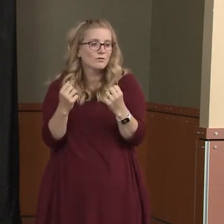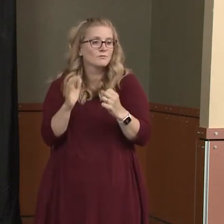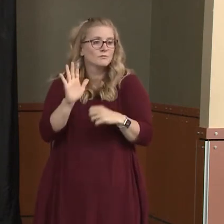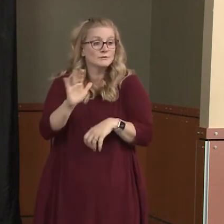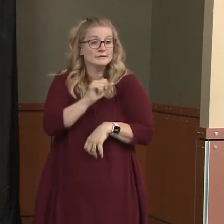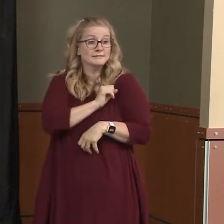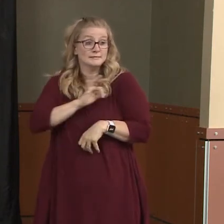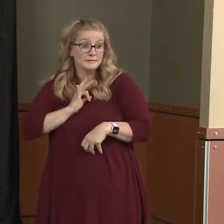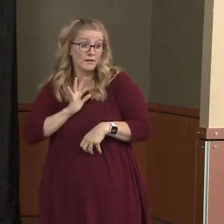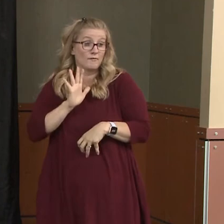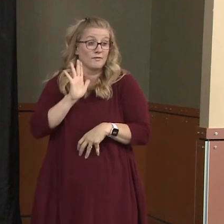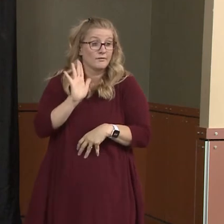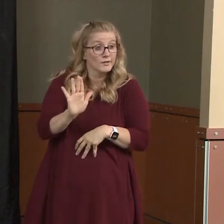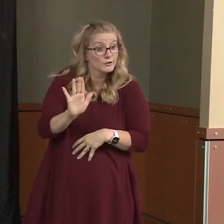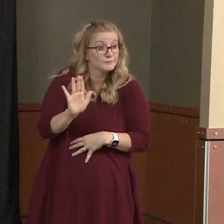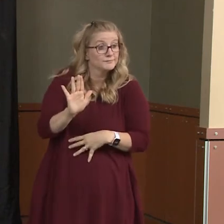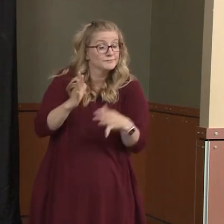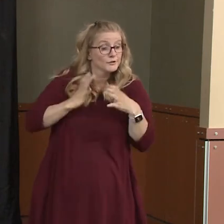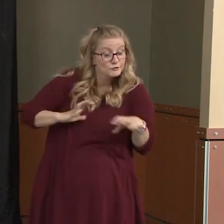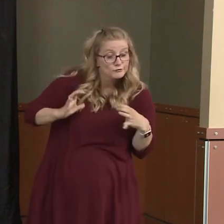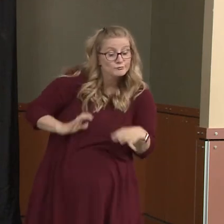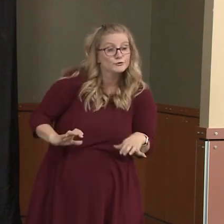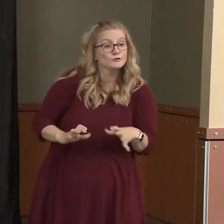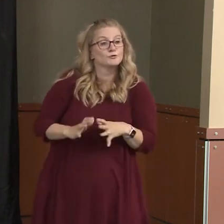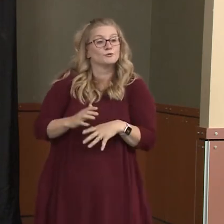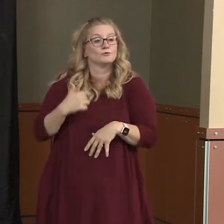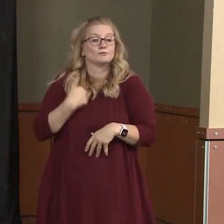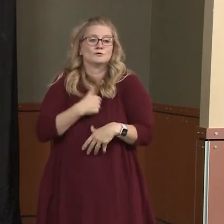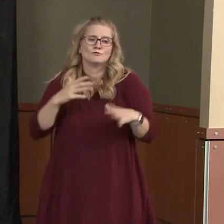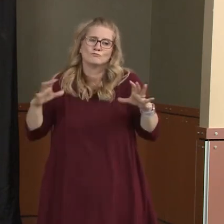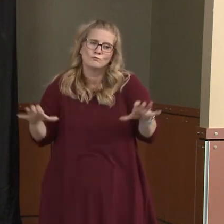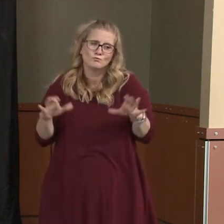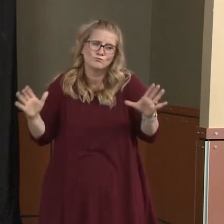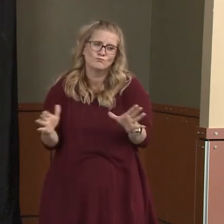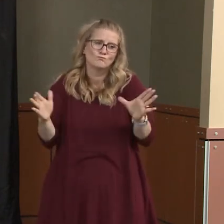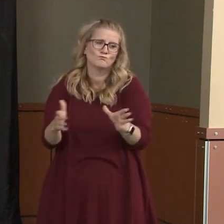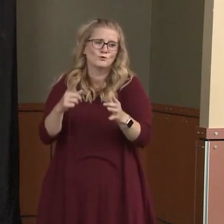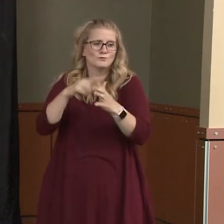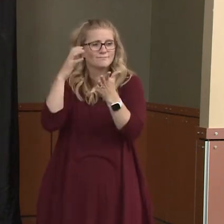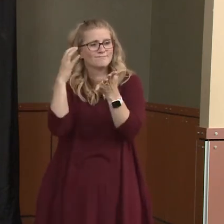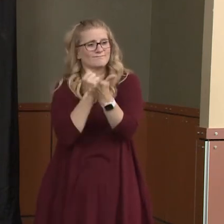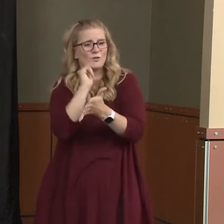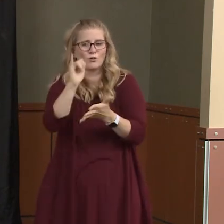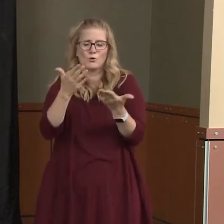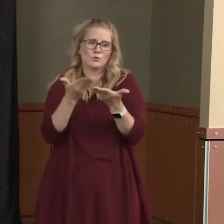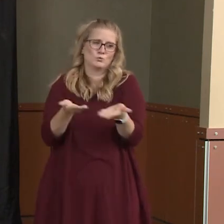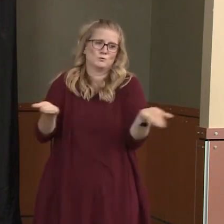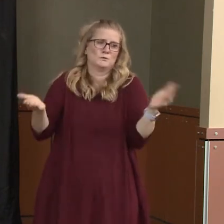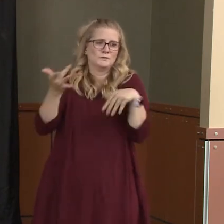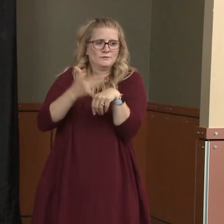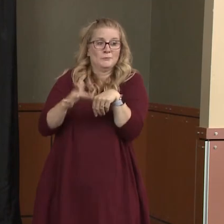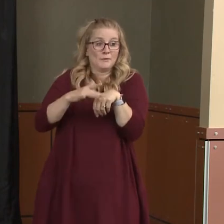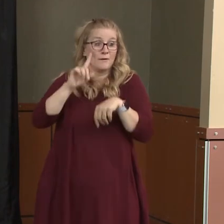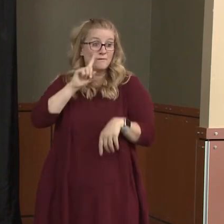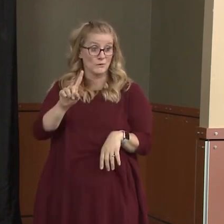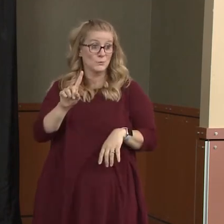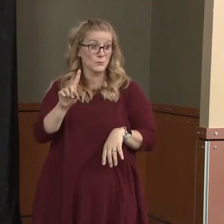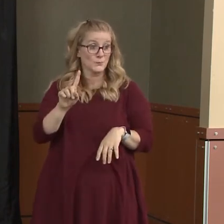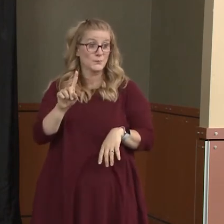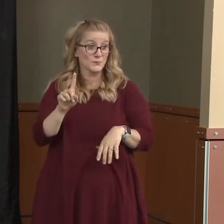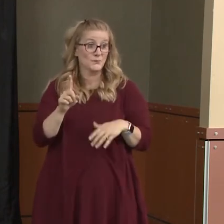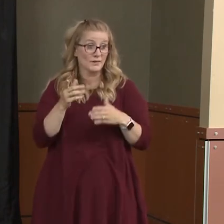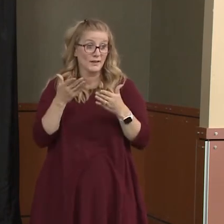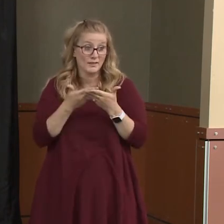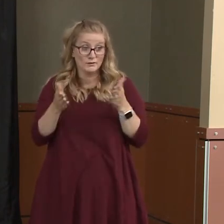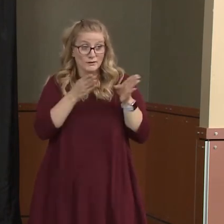So if you're a business, we encourage you to take advantage of that. There's associated resources we have available for those individuals that